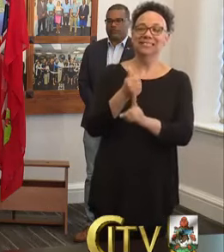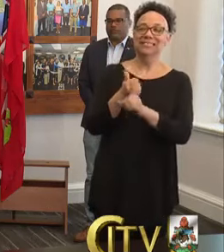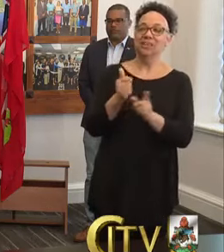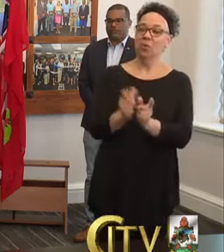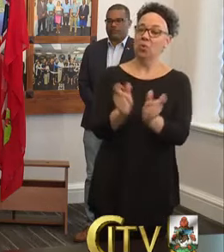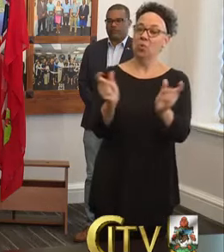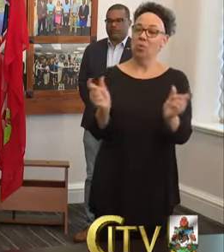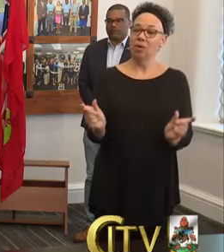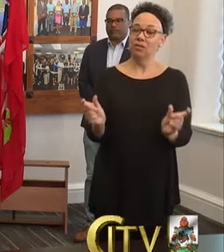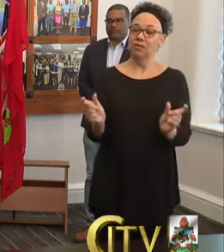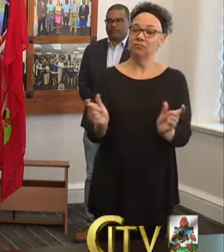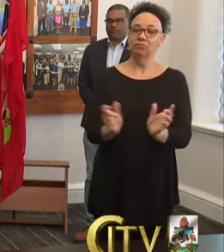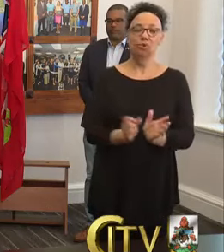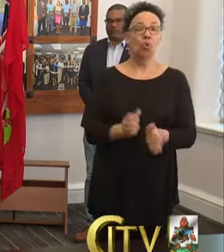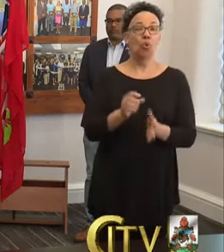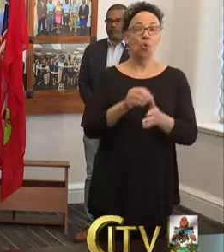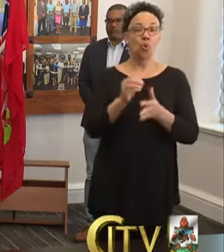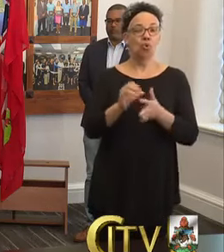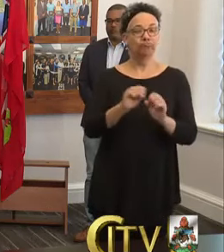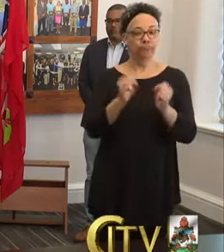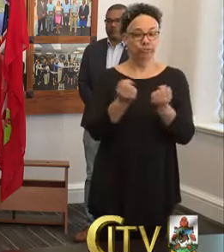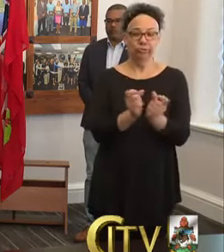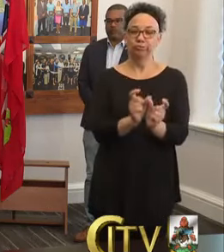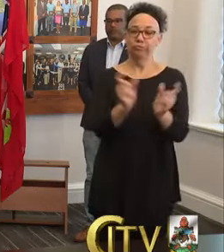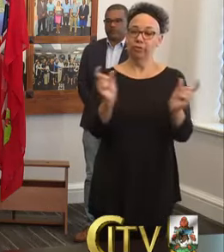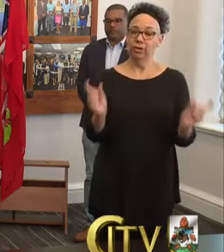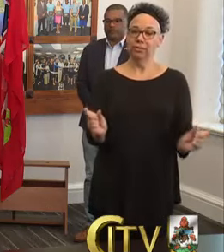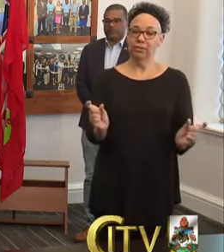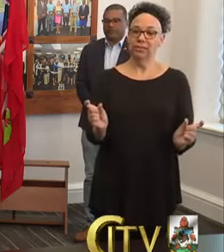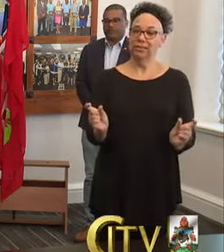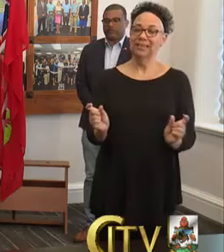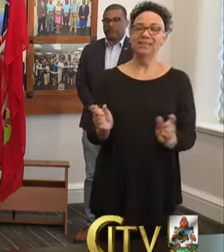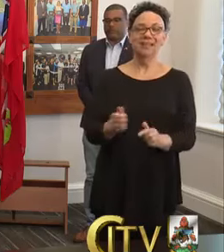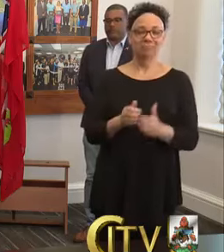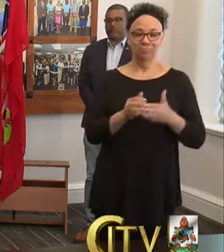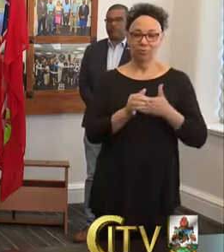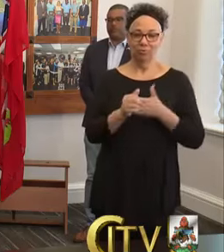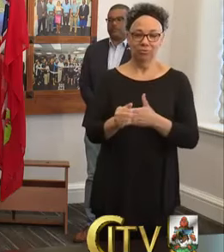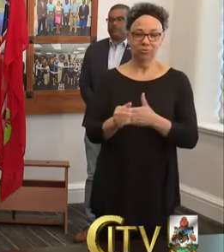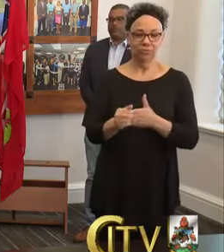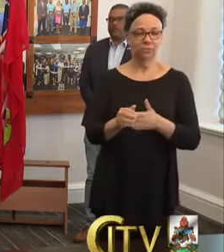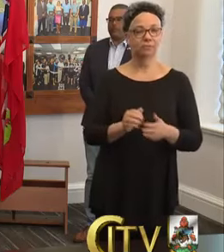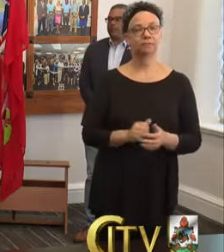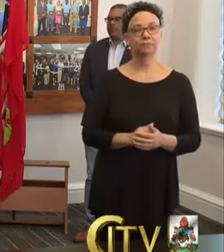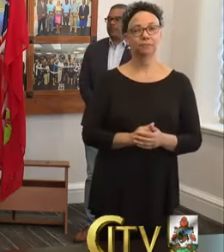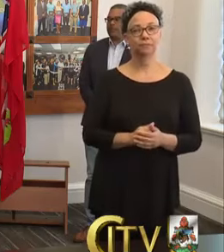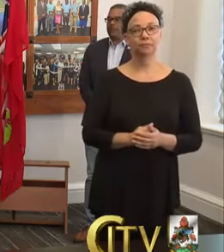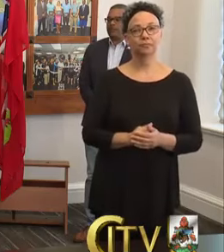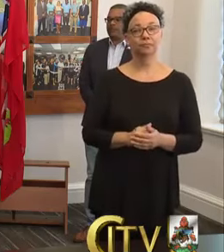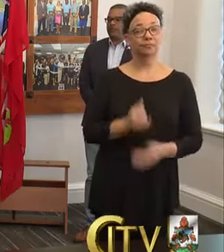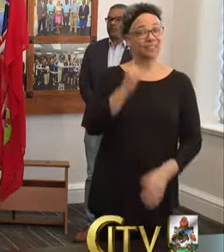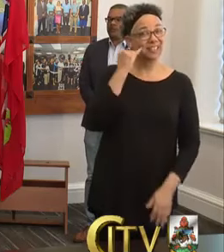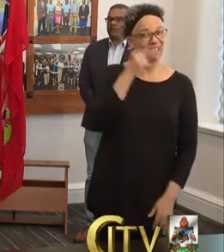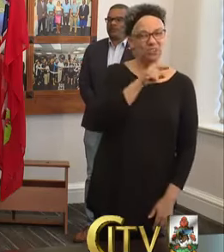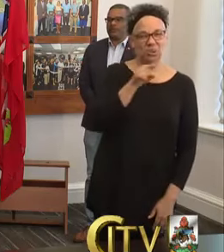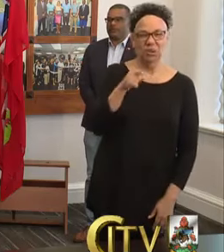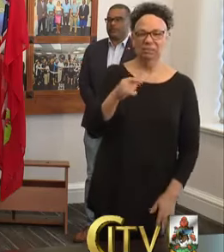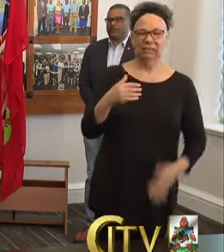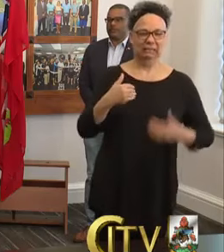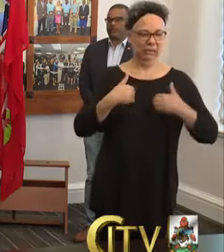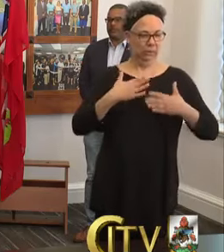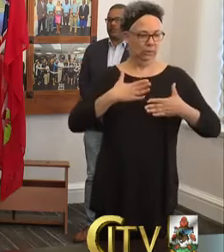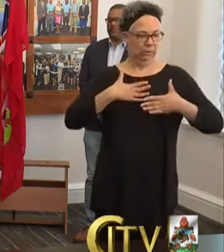the social distancing guidelines, which apply after your self-quarantine is over. If you have any respiratory